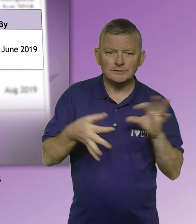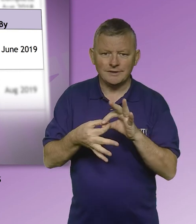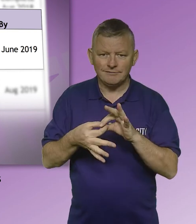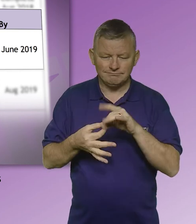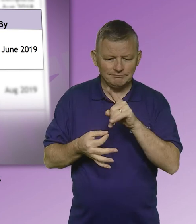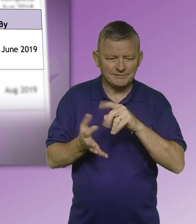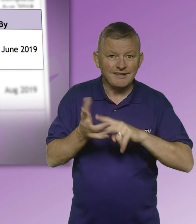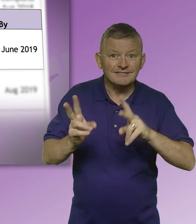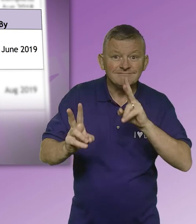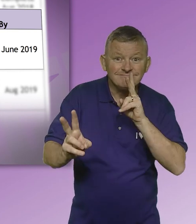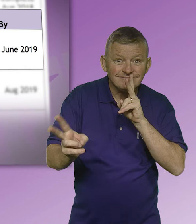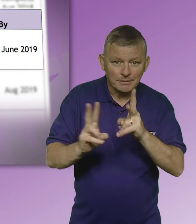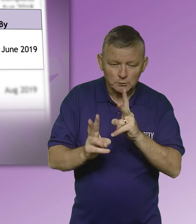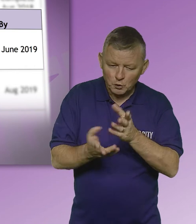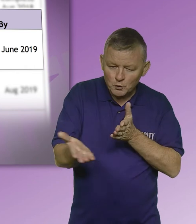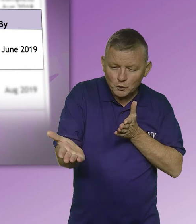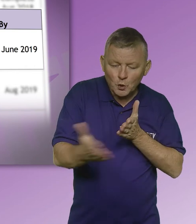interpreter via contactscotland-bsl